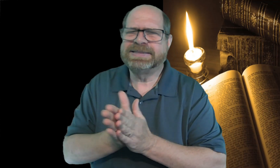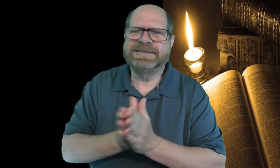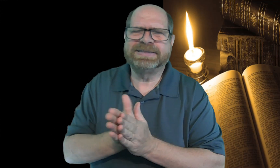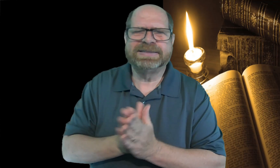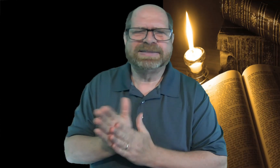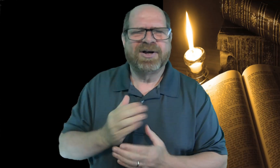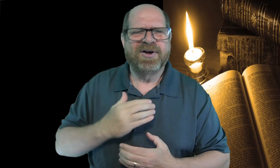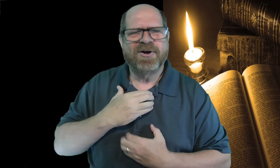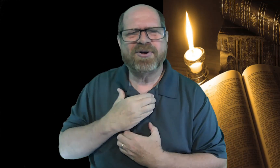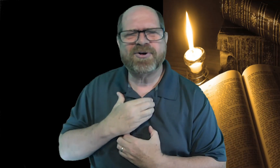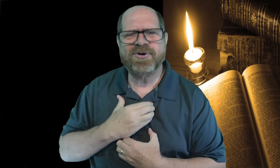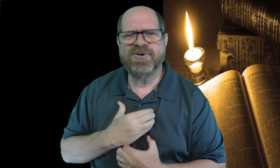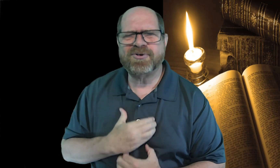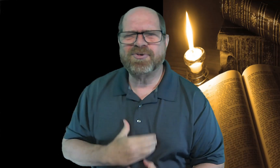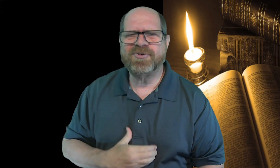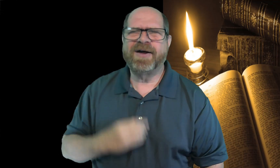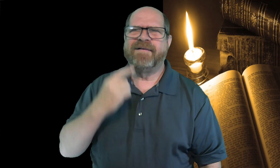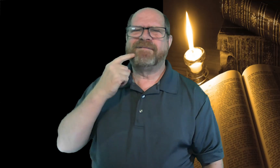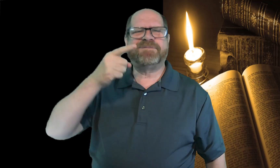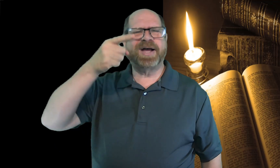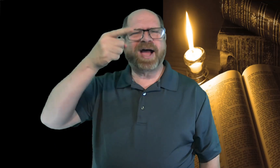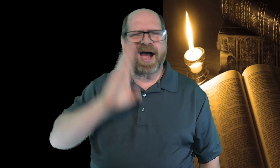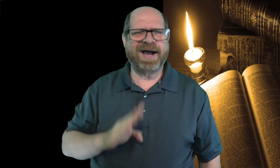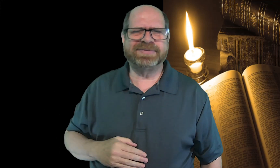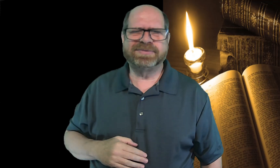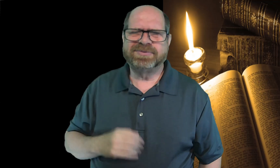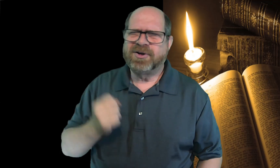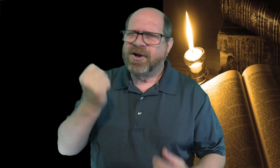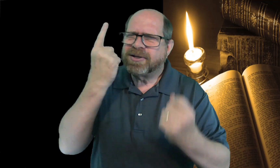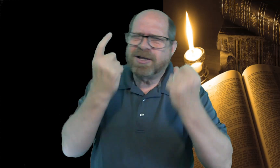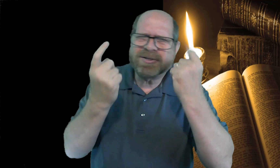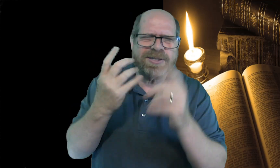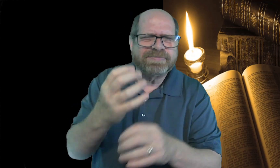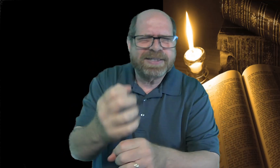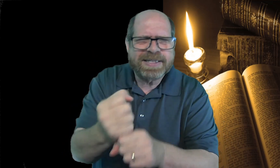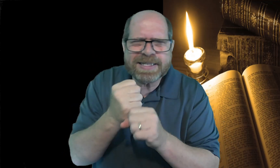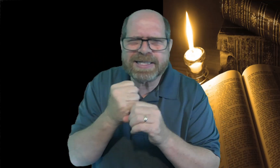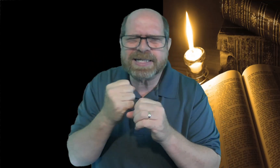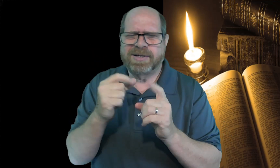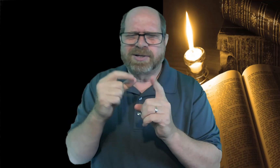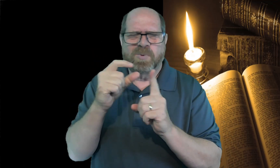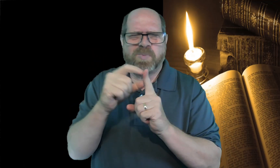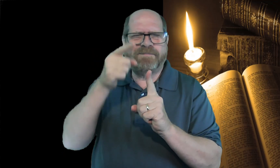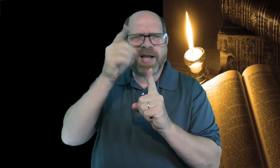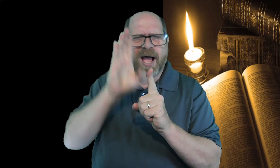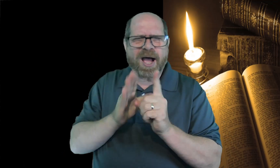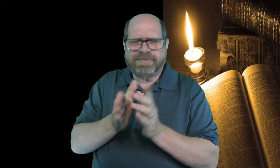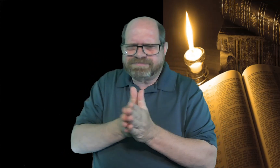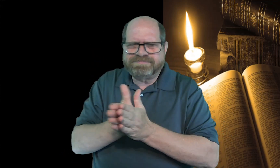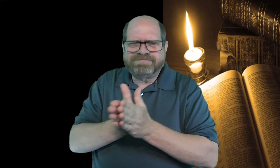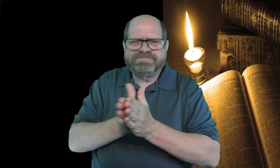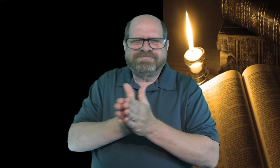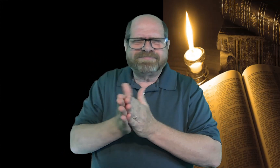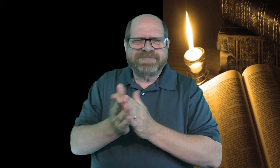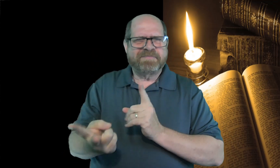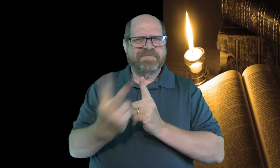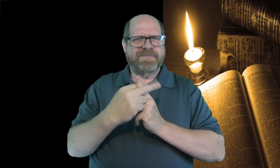Oh, I'm eager and I'm hungry to learn everything I can about God's Word and about Him